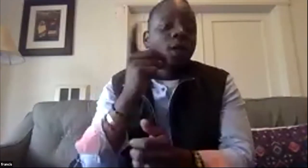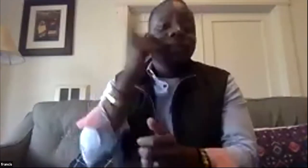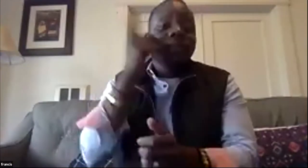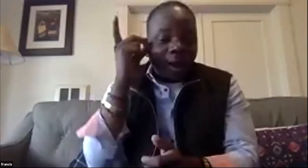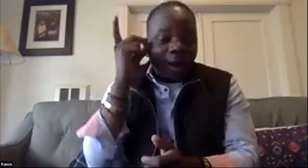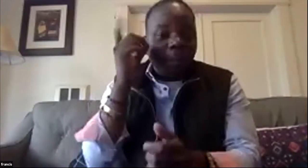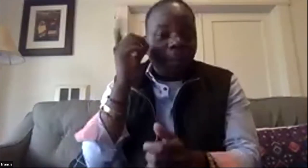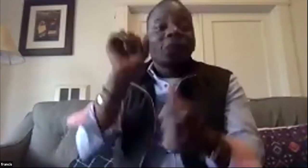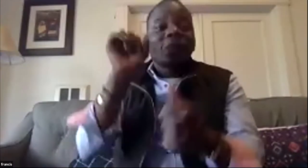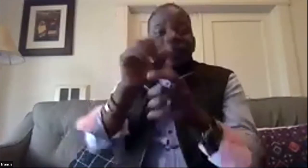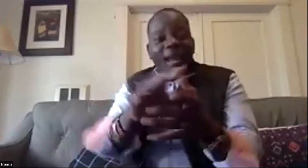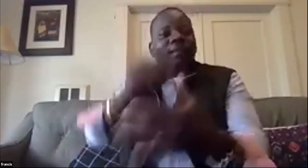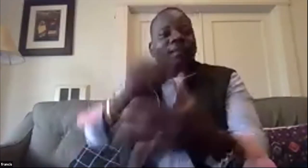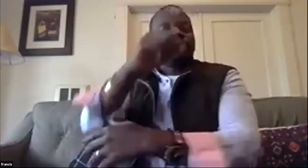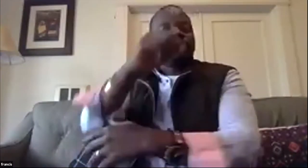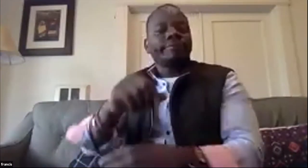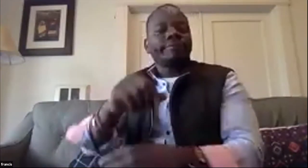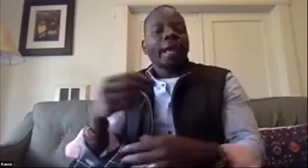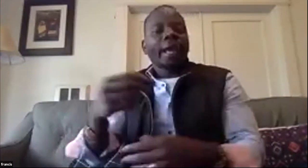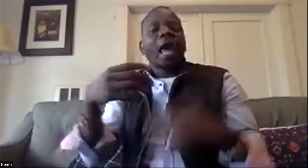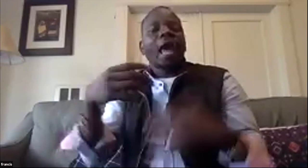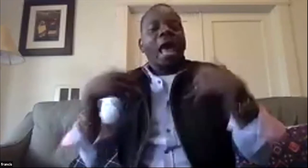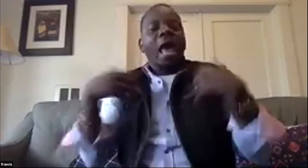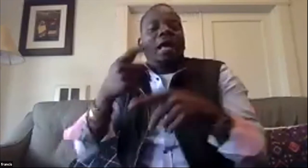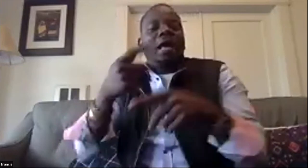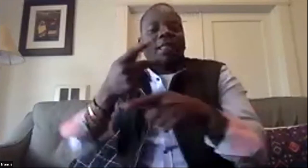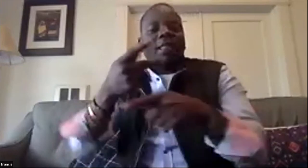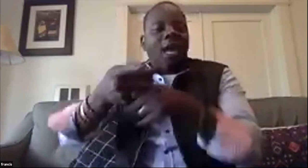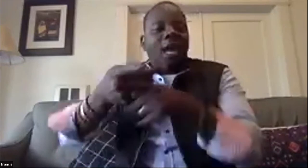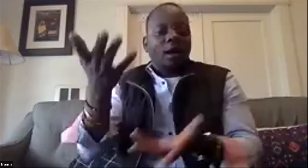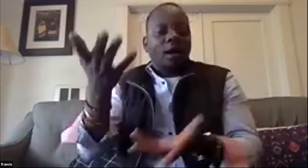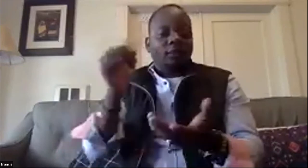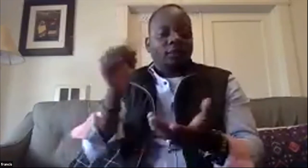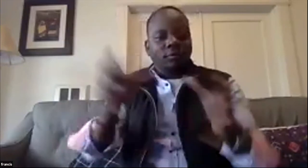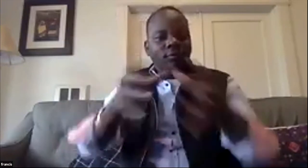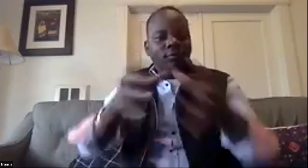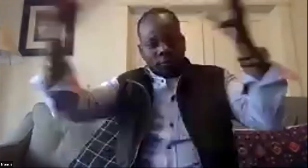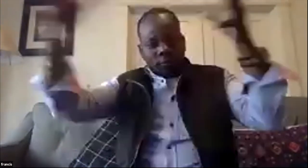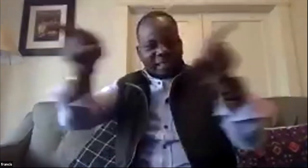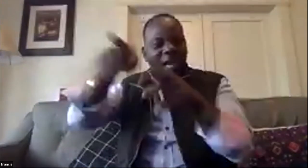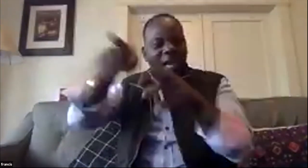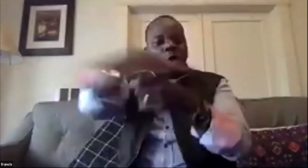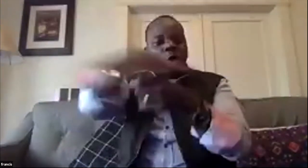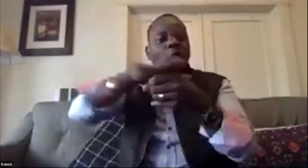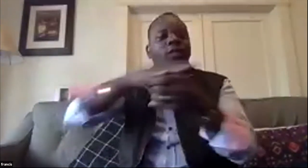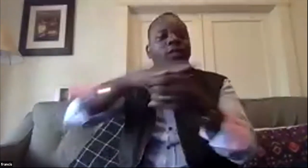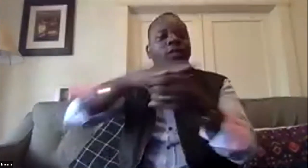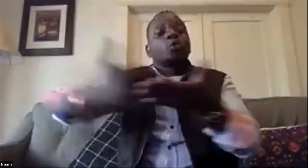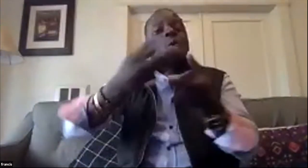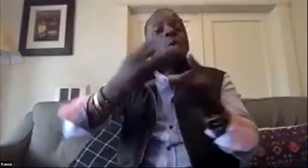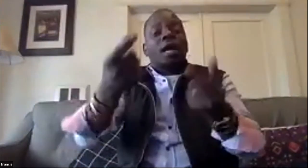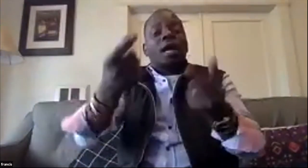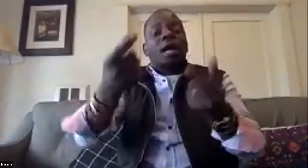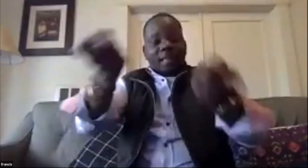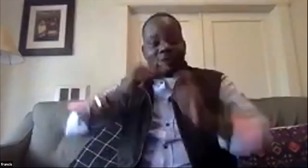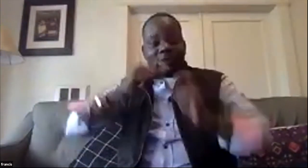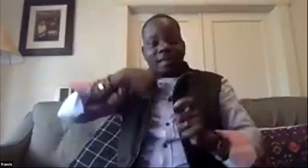so then we needed you know classrooms we need a dormitory or dormitories we need to feed them a dining room and